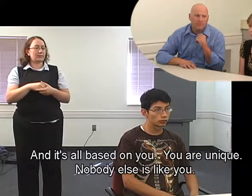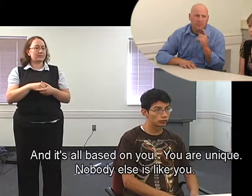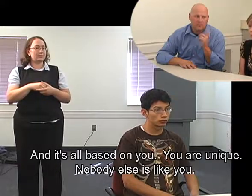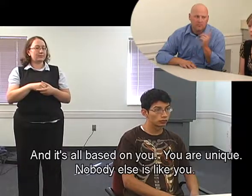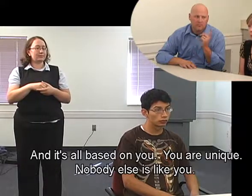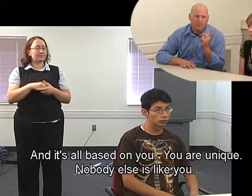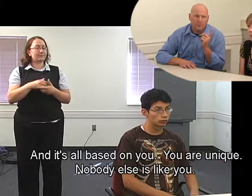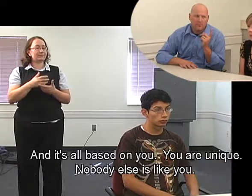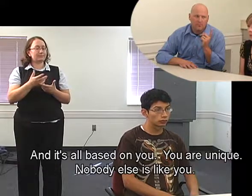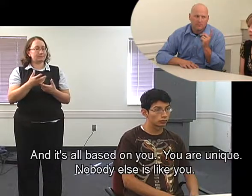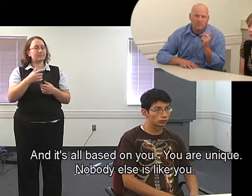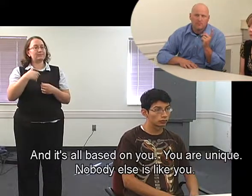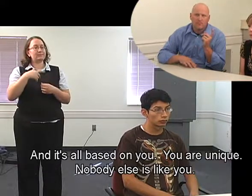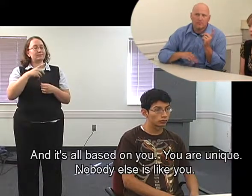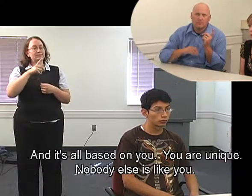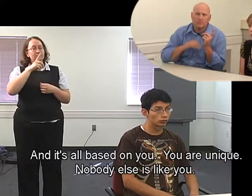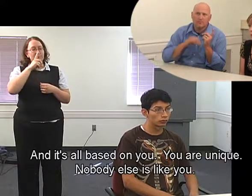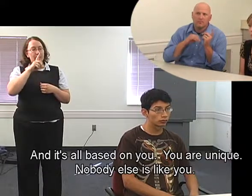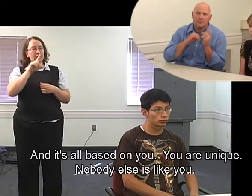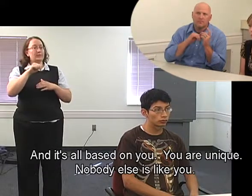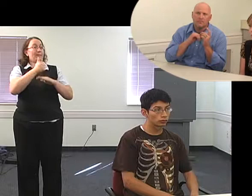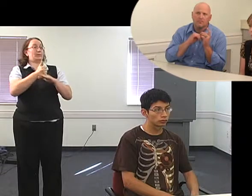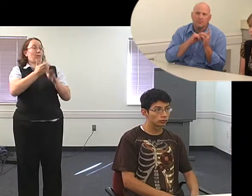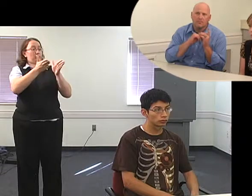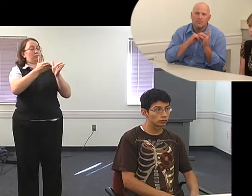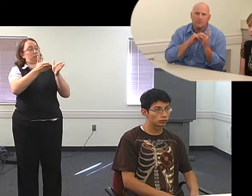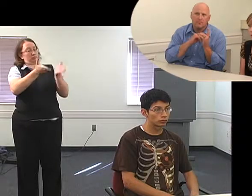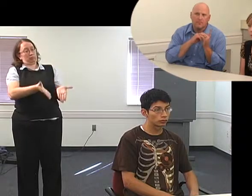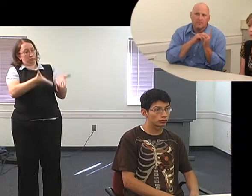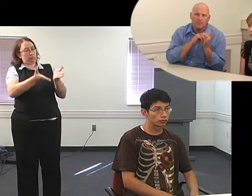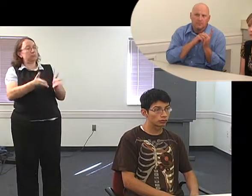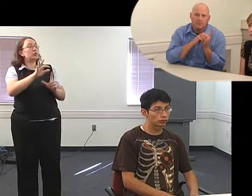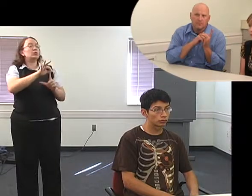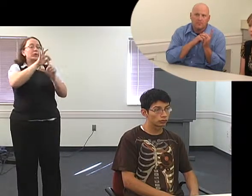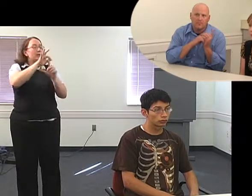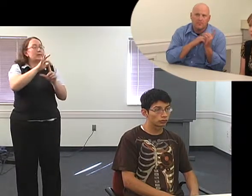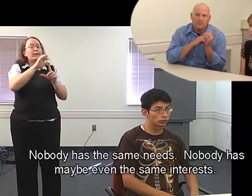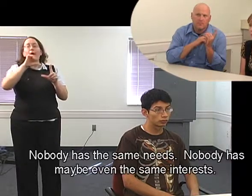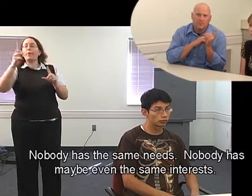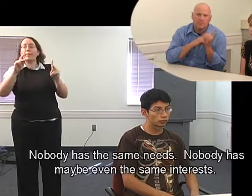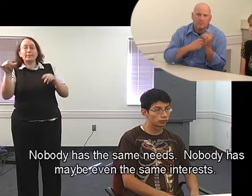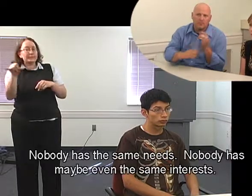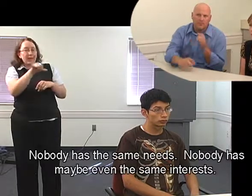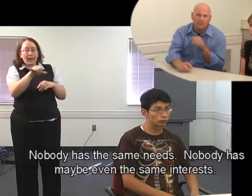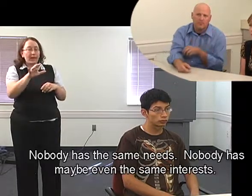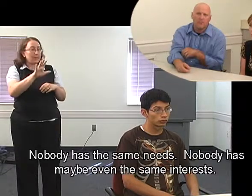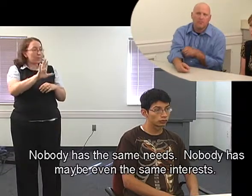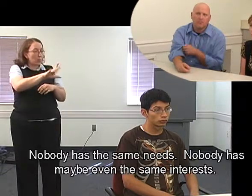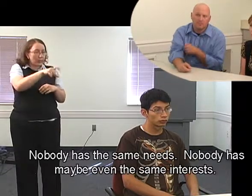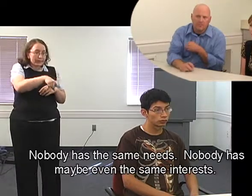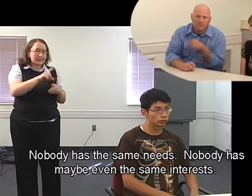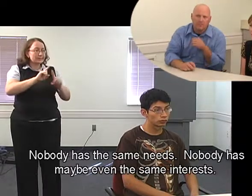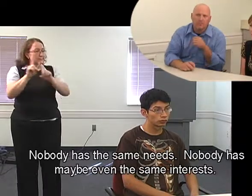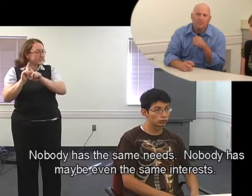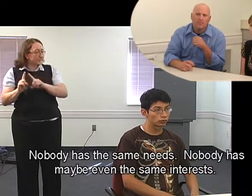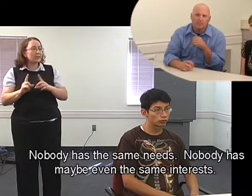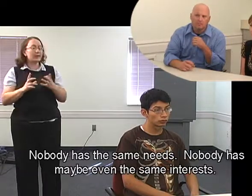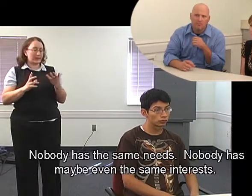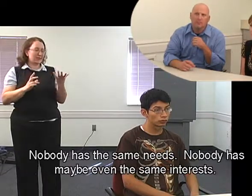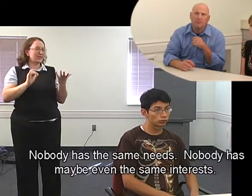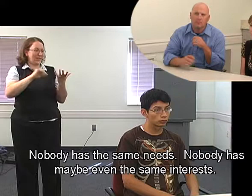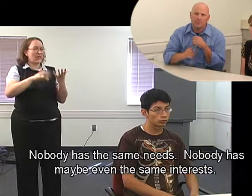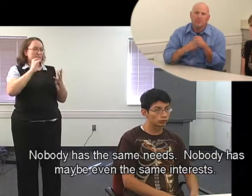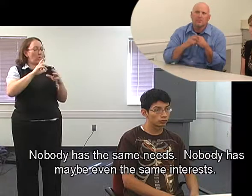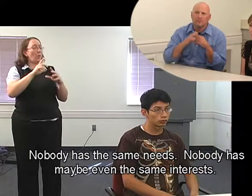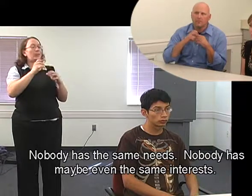And it's all based on you. You are unique. Nobody else is like you. Nobody has the same needs. No one has maybe